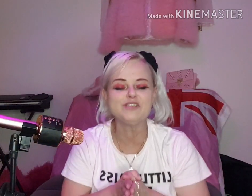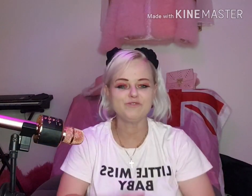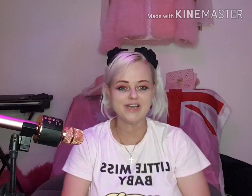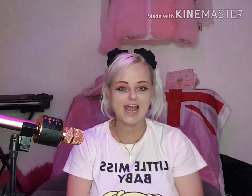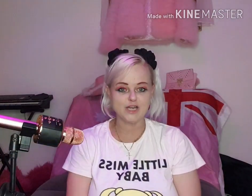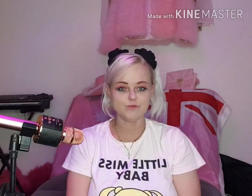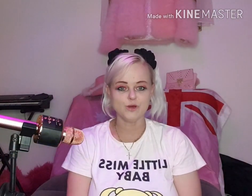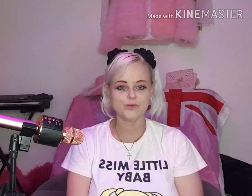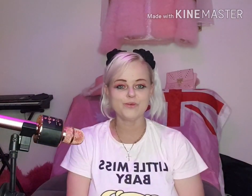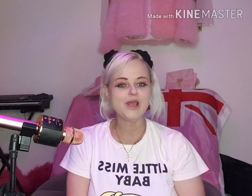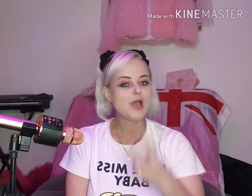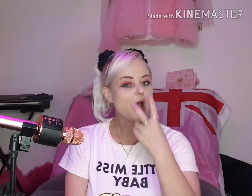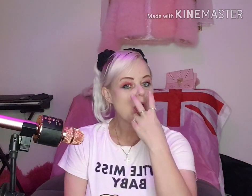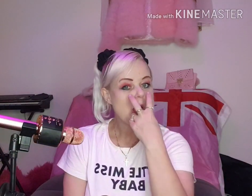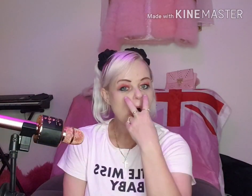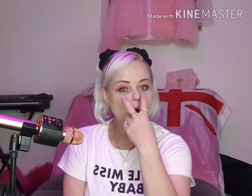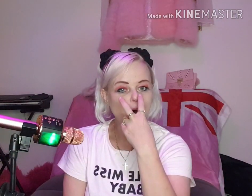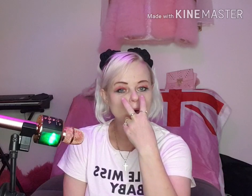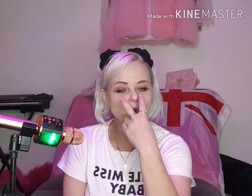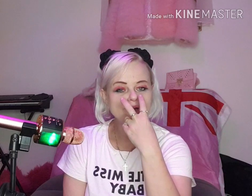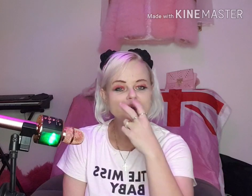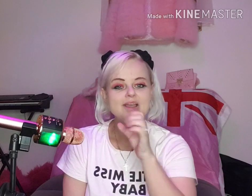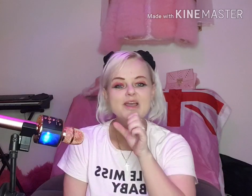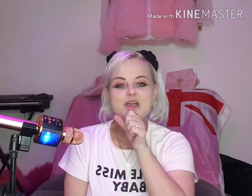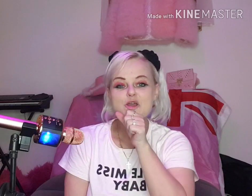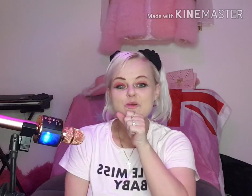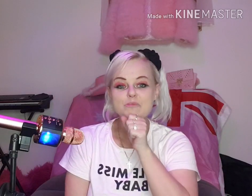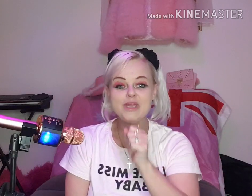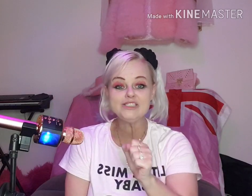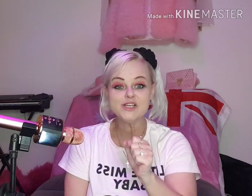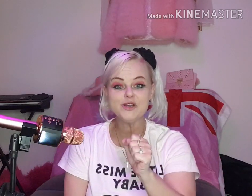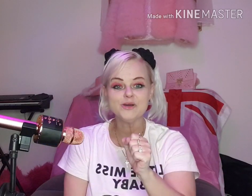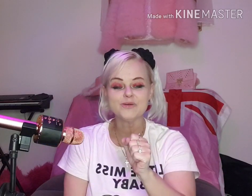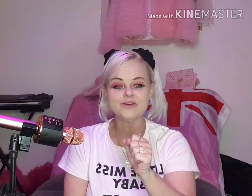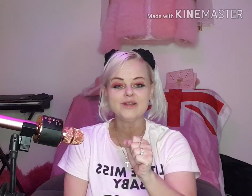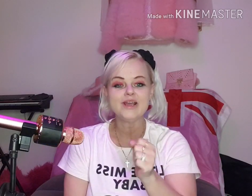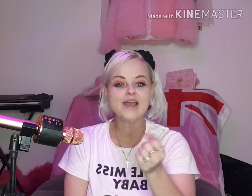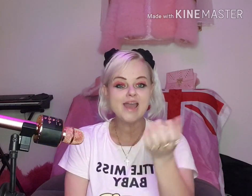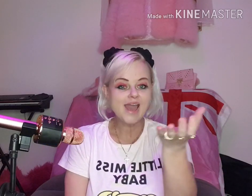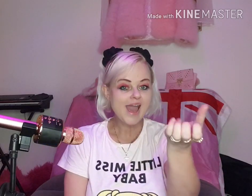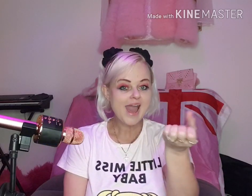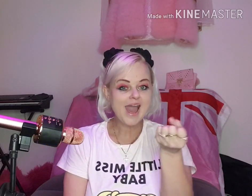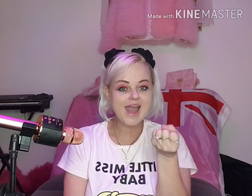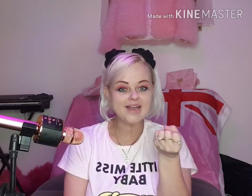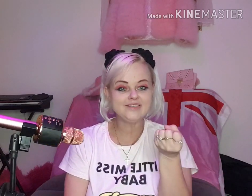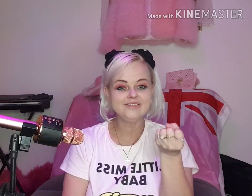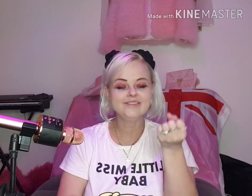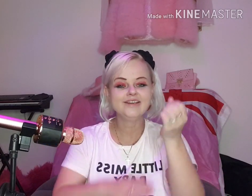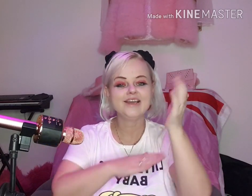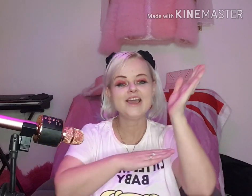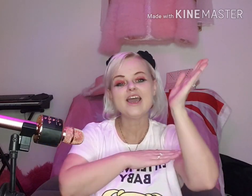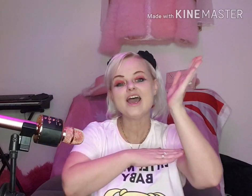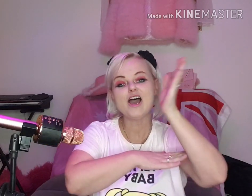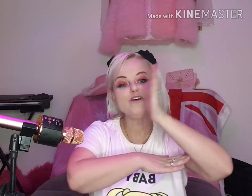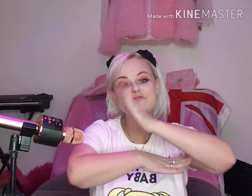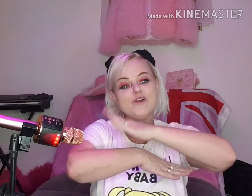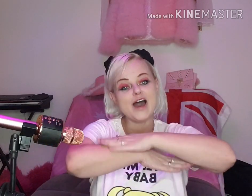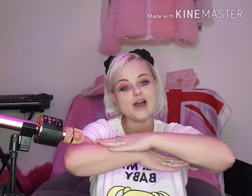pig. E-I-E-O. And old a farm